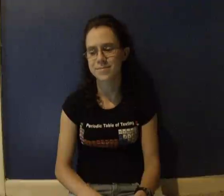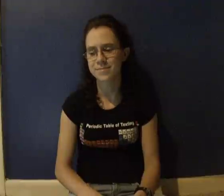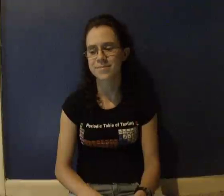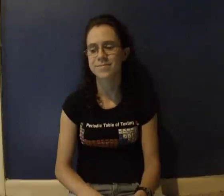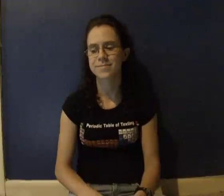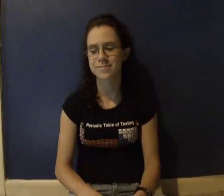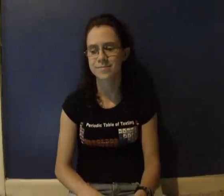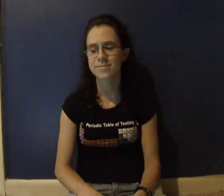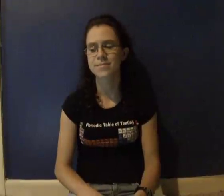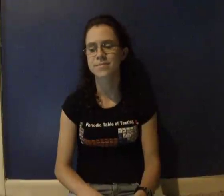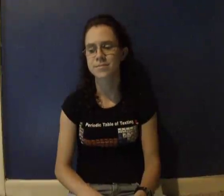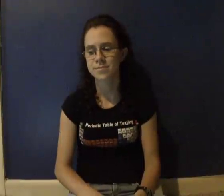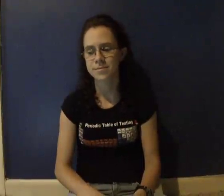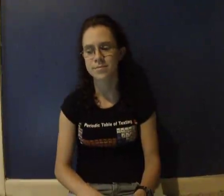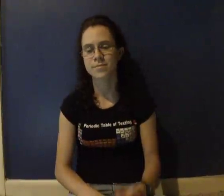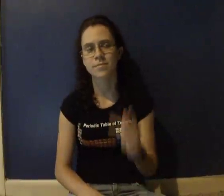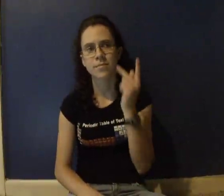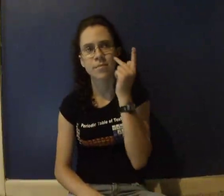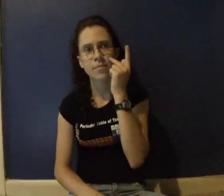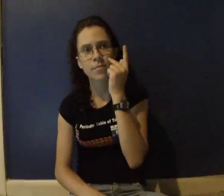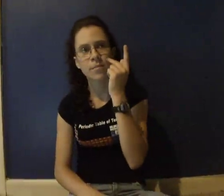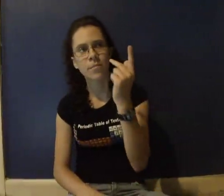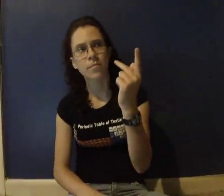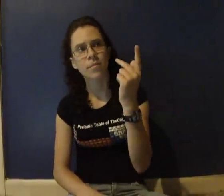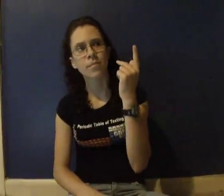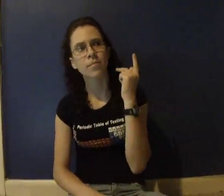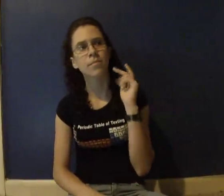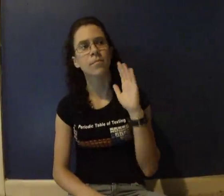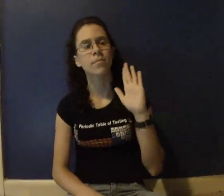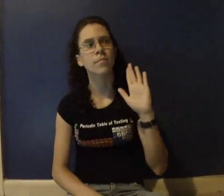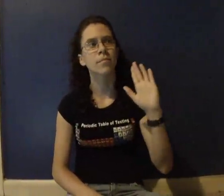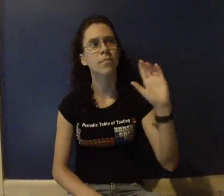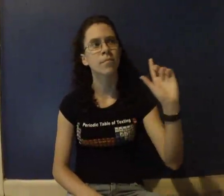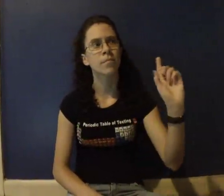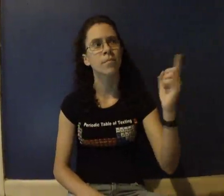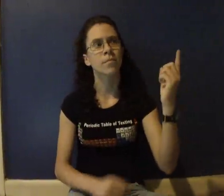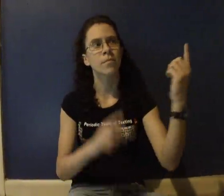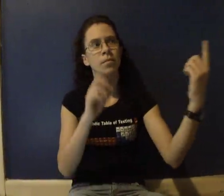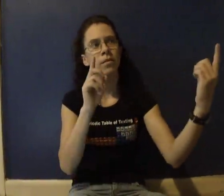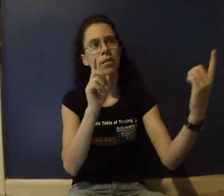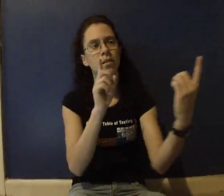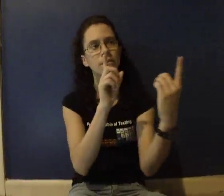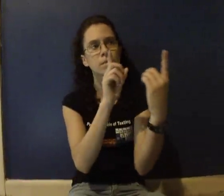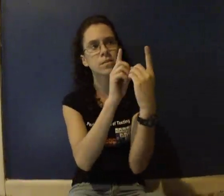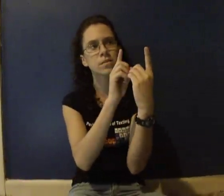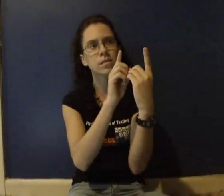you And I'm thinking